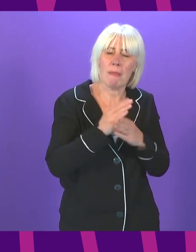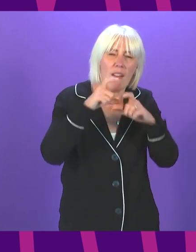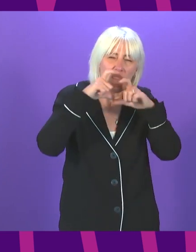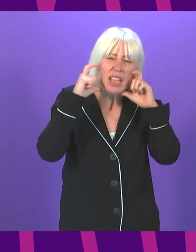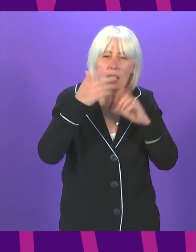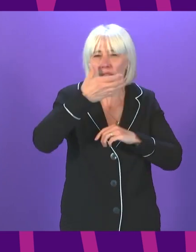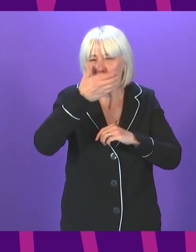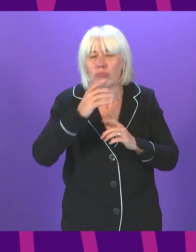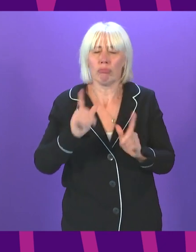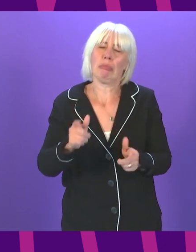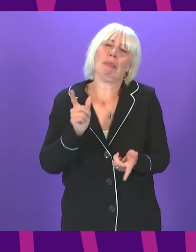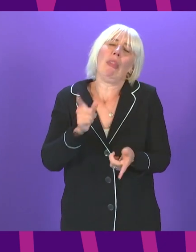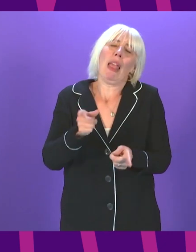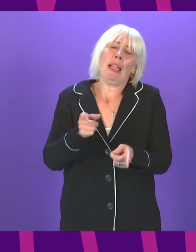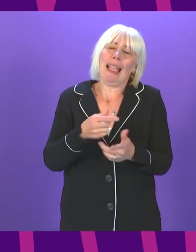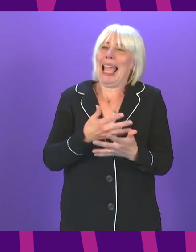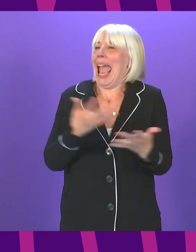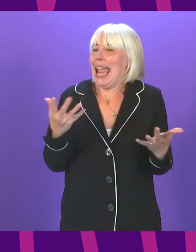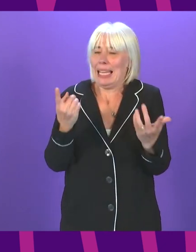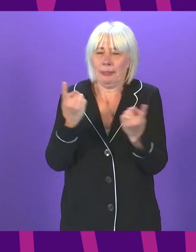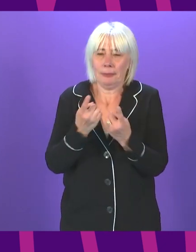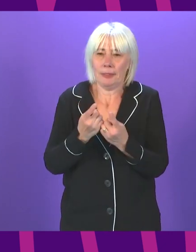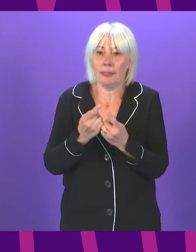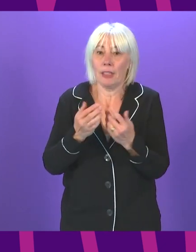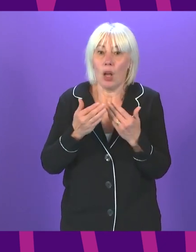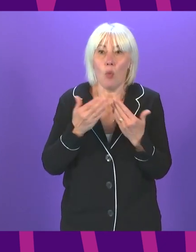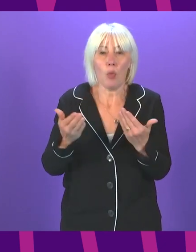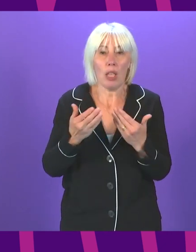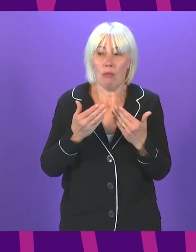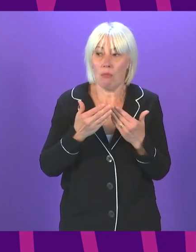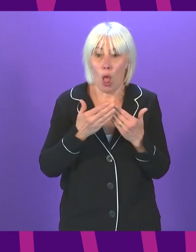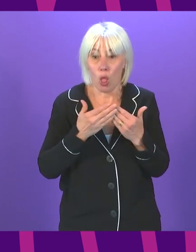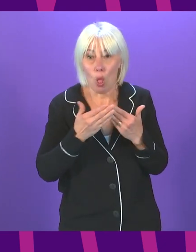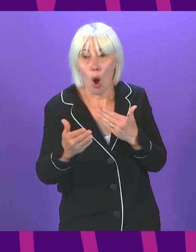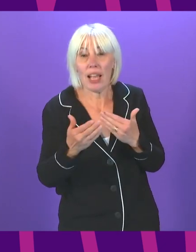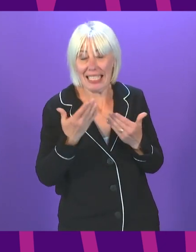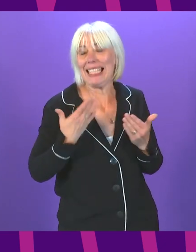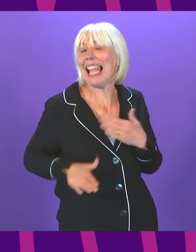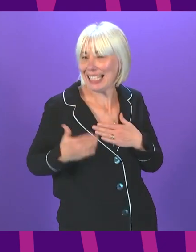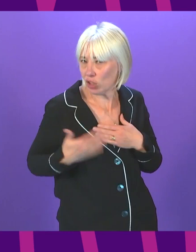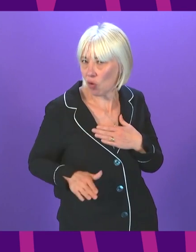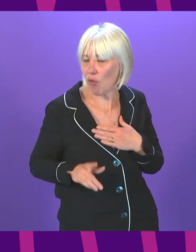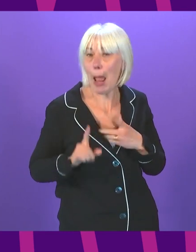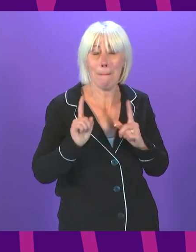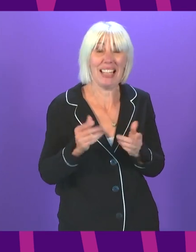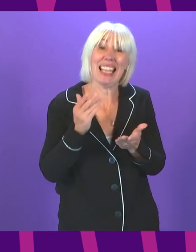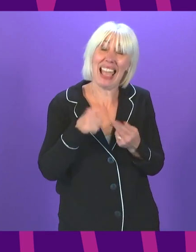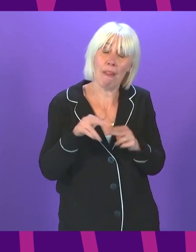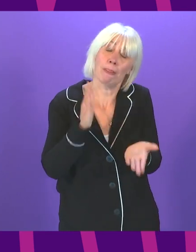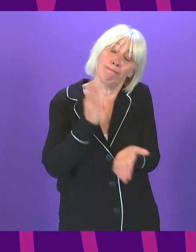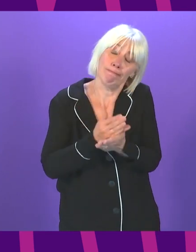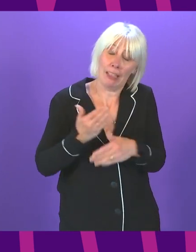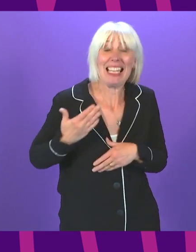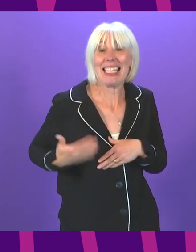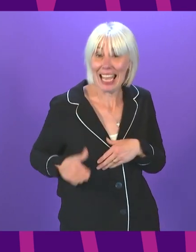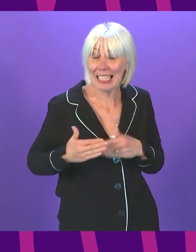think, is one of these measures that, like any measure, should not be kept in place for longer than we deem it necessary. But for long as it is necessary, I think most